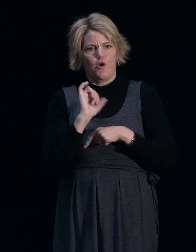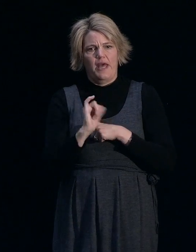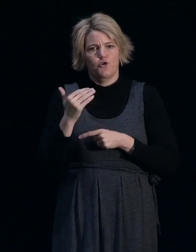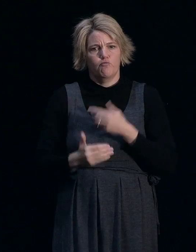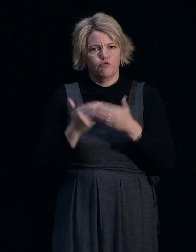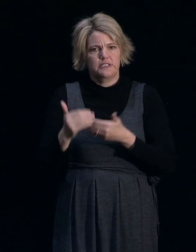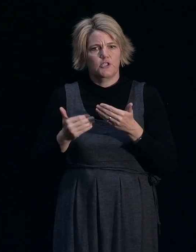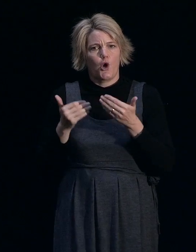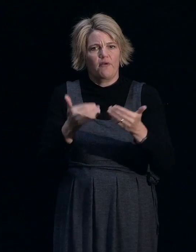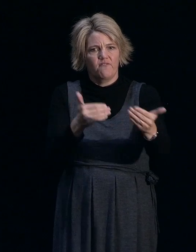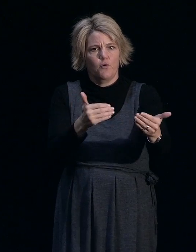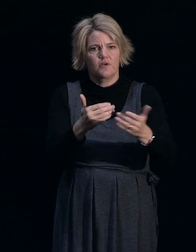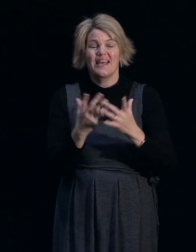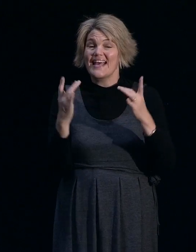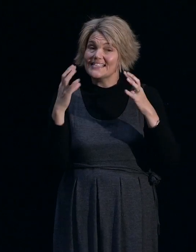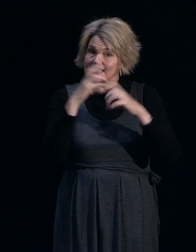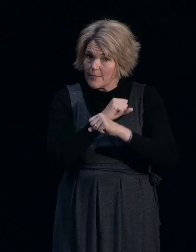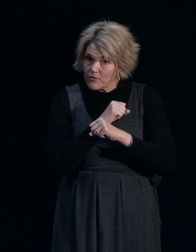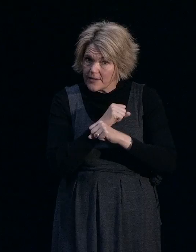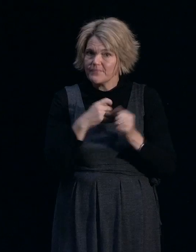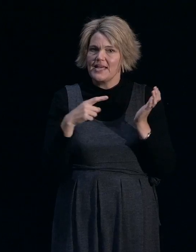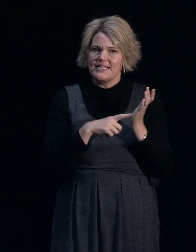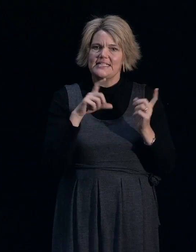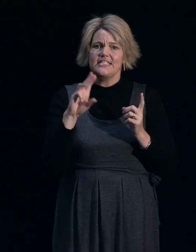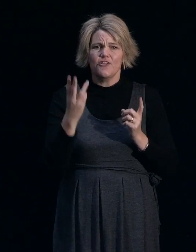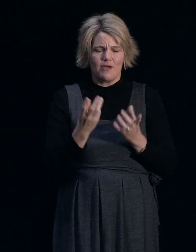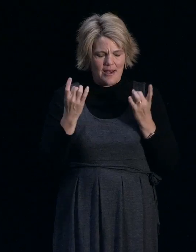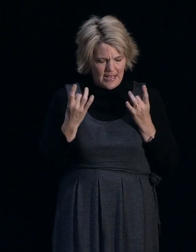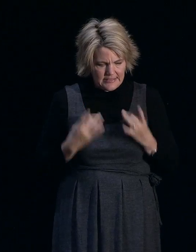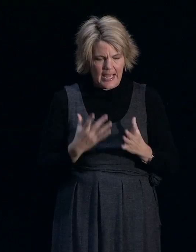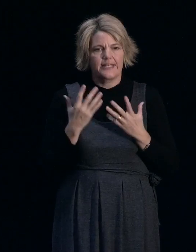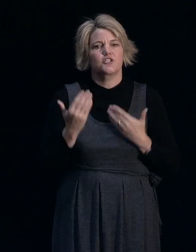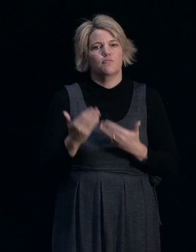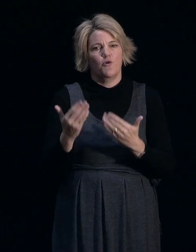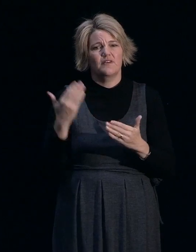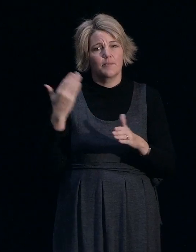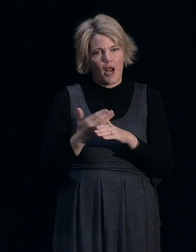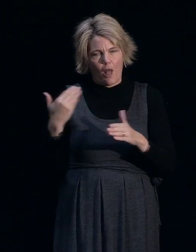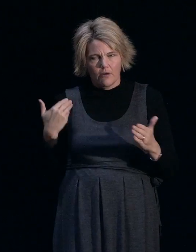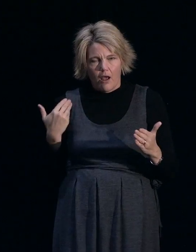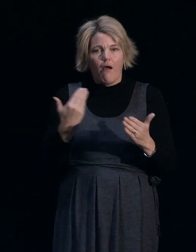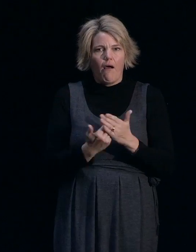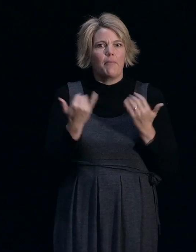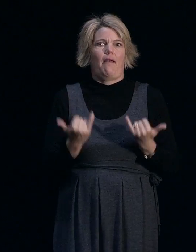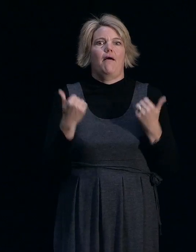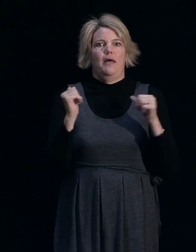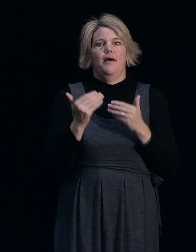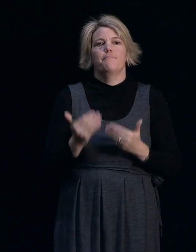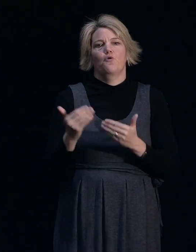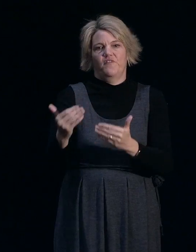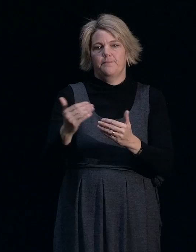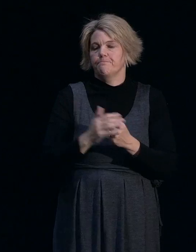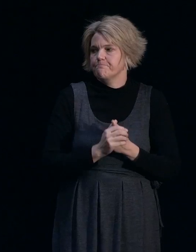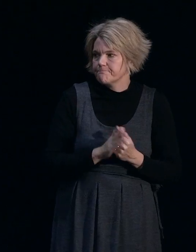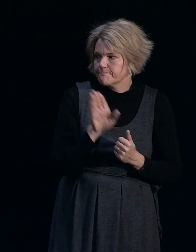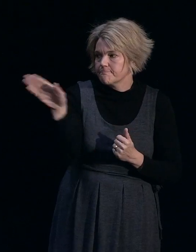particularly TC3, things are starting to move. It has taken a long time, but things are definitely moving. Great. Thanks. John? Southern response is here as well.